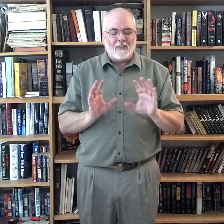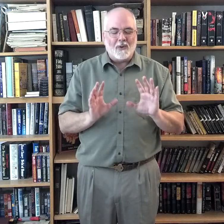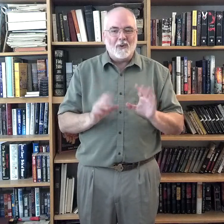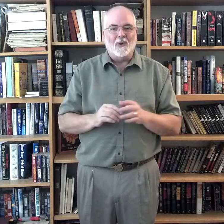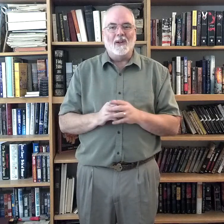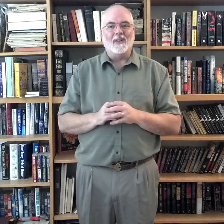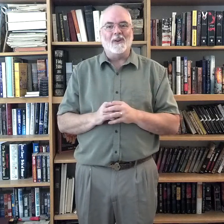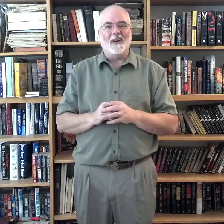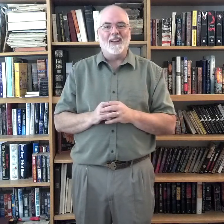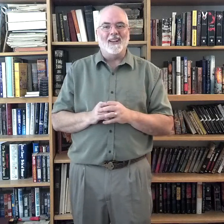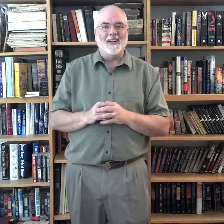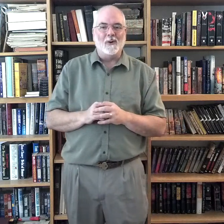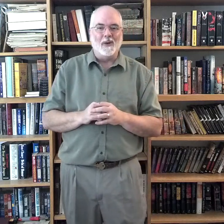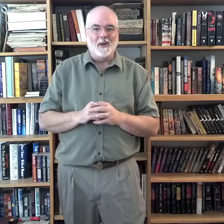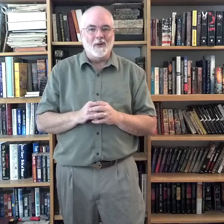ignore it, all right, here we go.